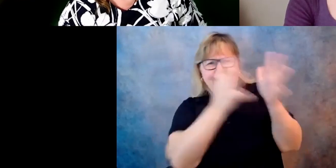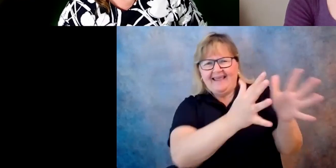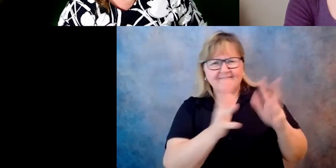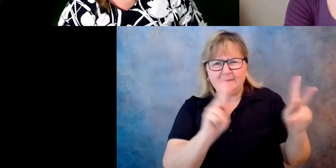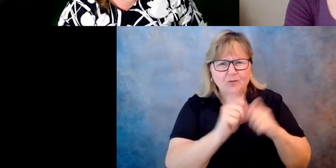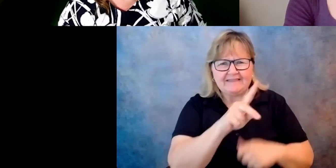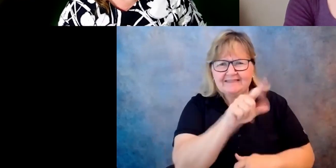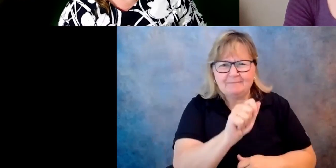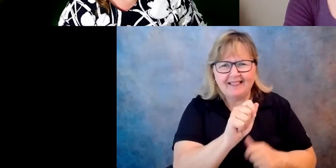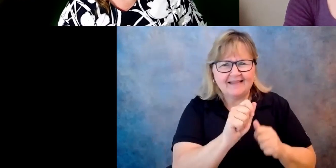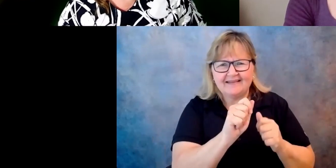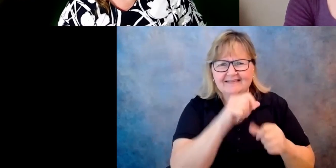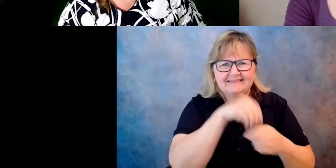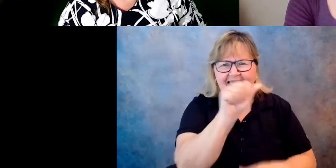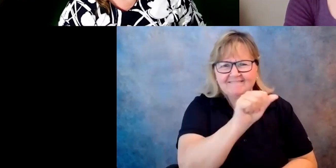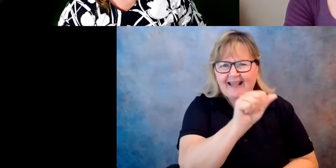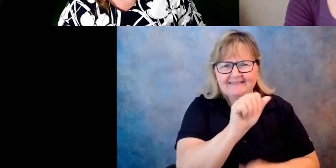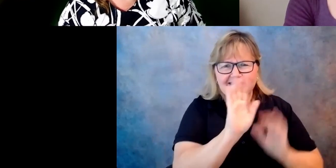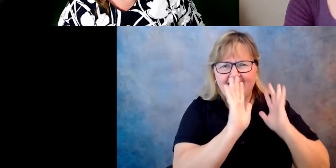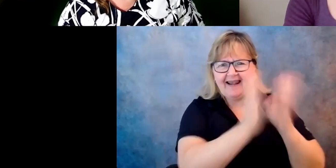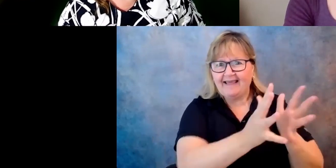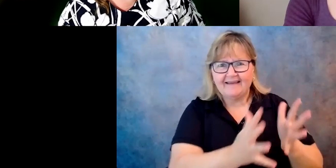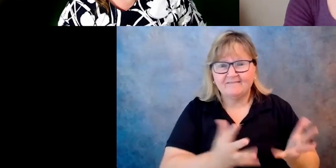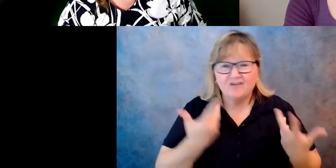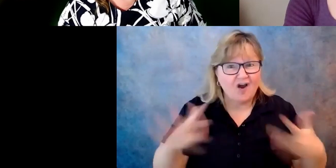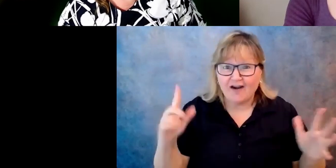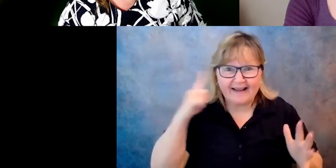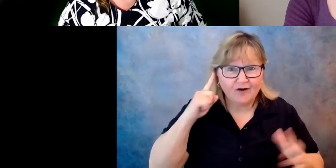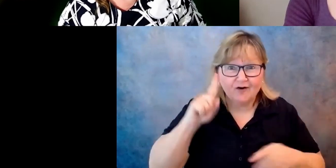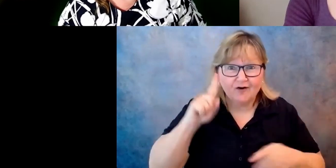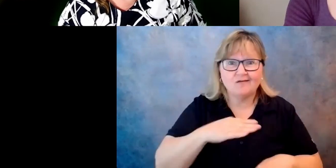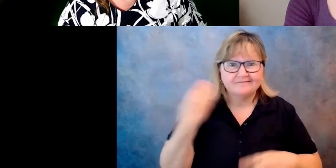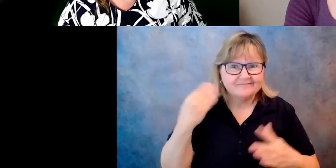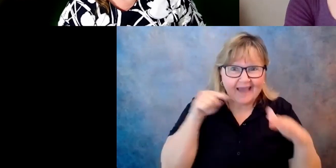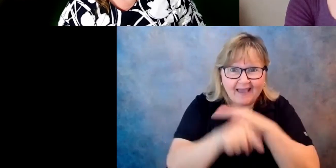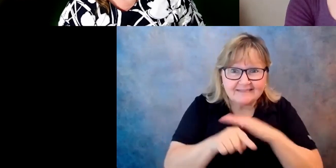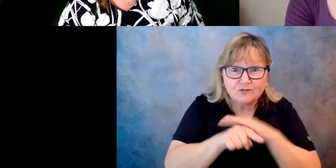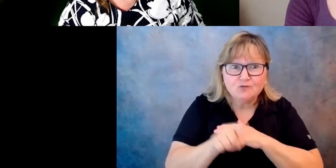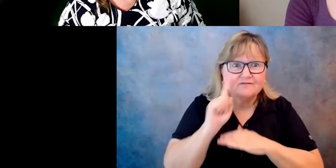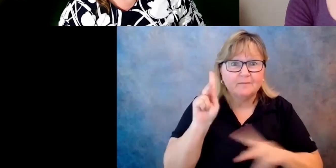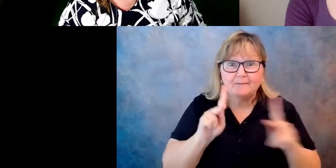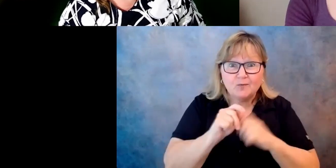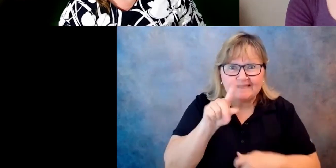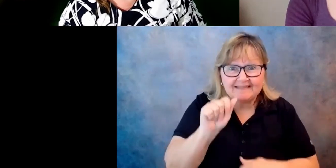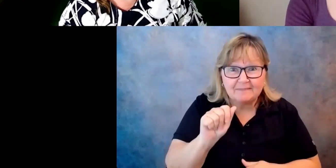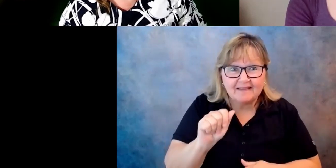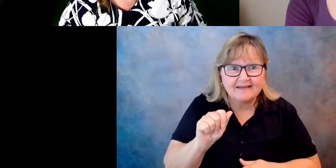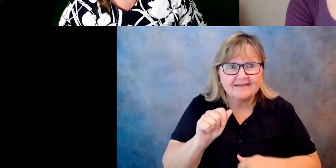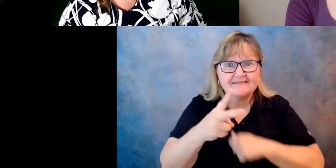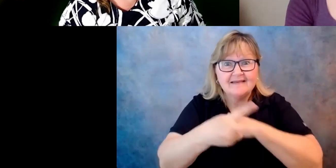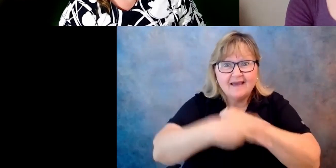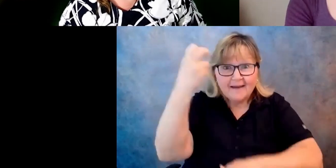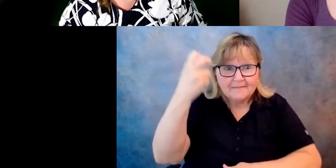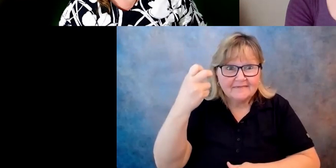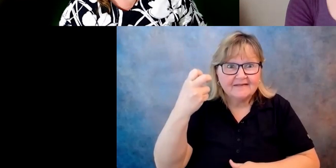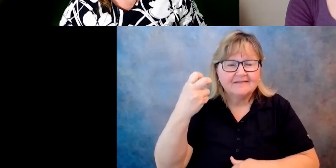Um, we've already heard about executions of peace people with disabilities about the abduction of the son